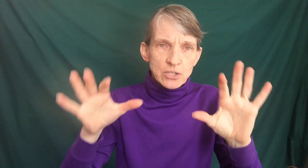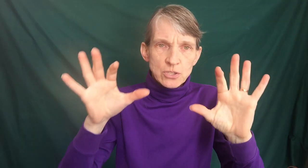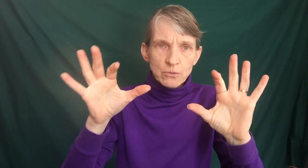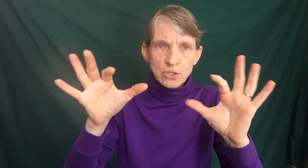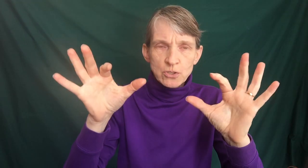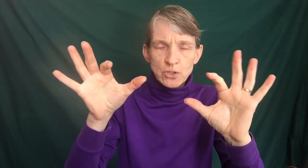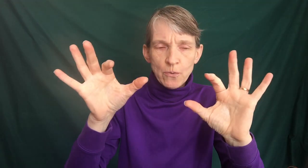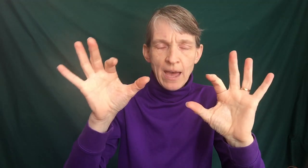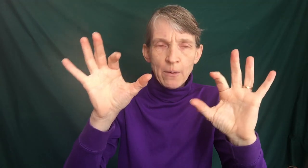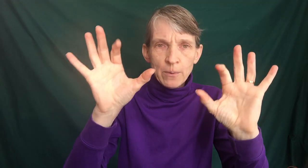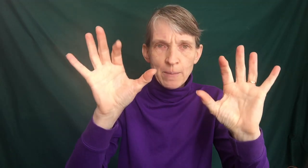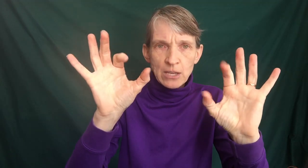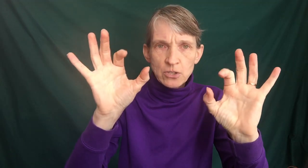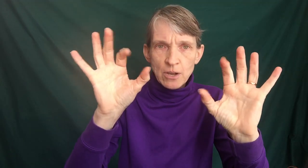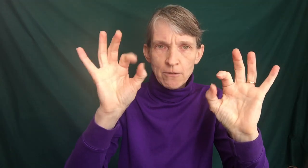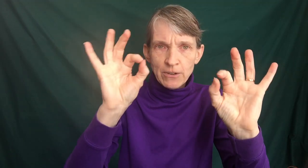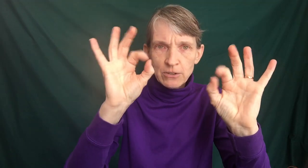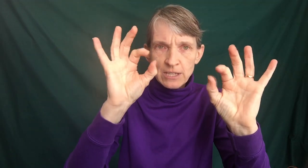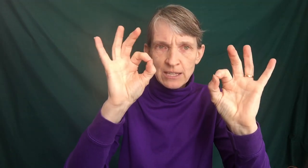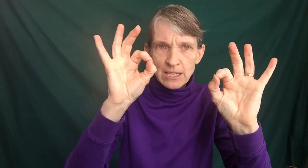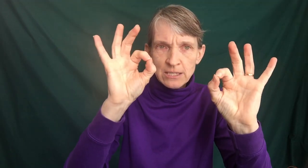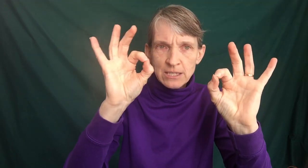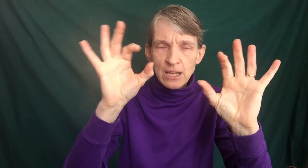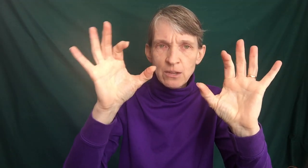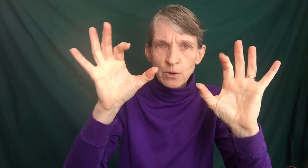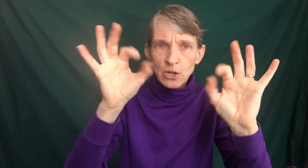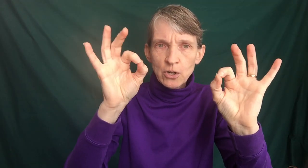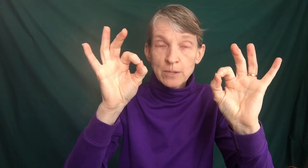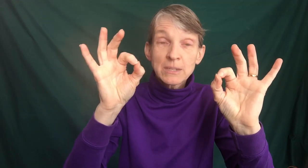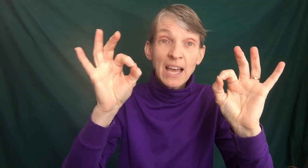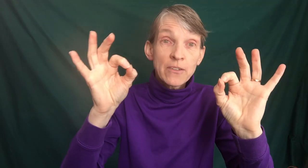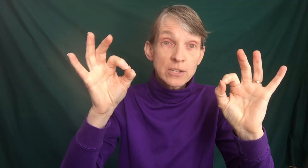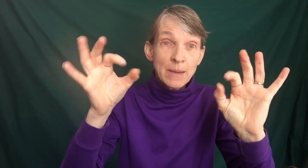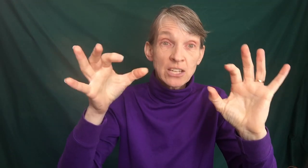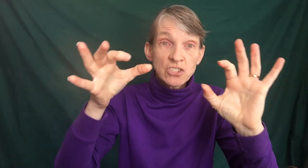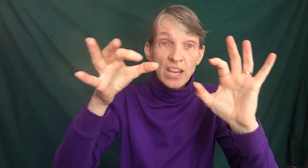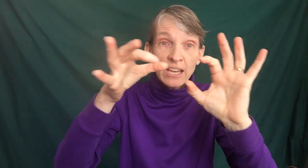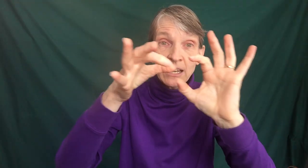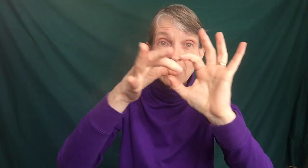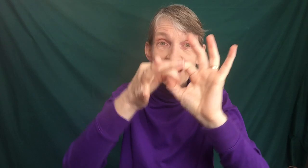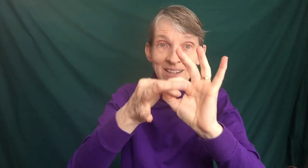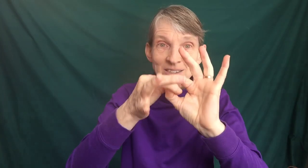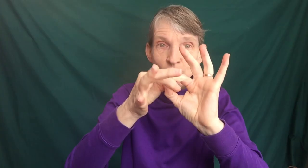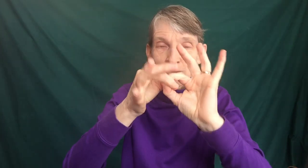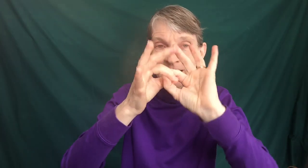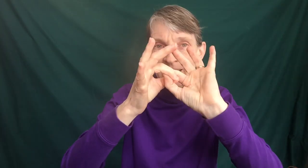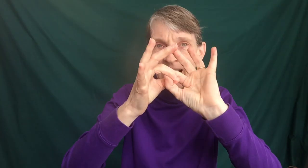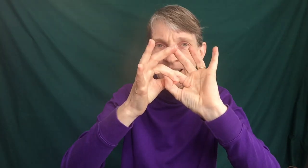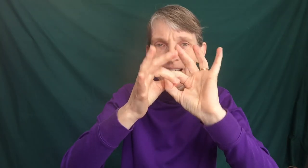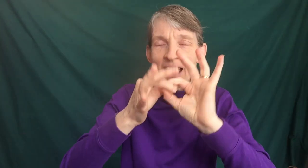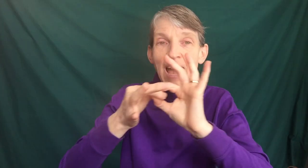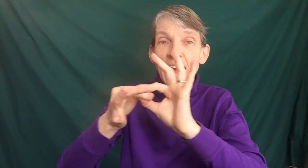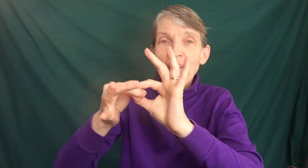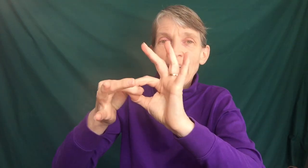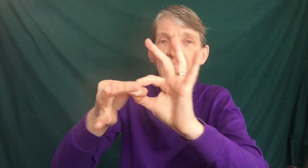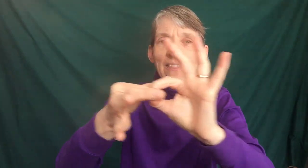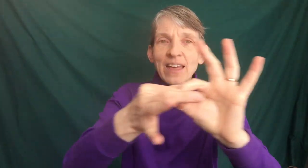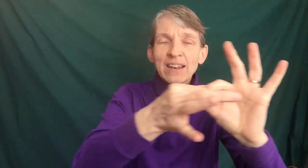So to show that we make our fingers like this, we're going to hook them together to make a chain sort of like that. And then